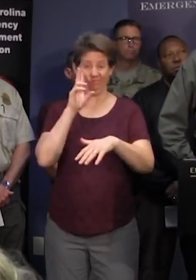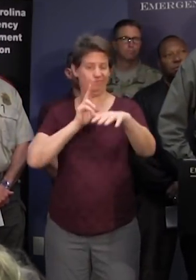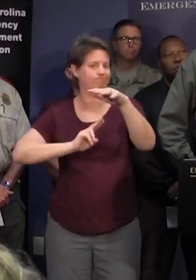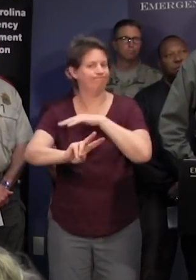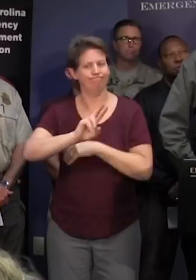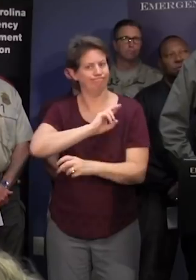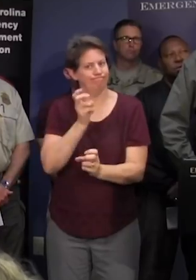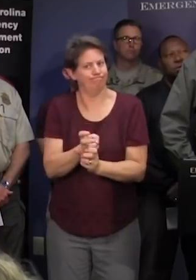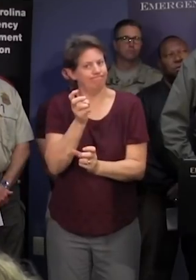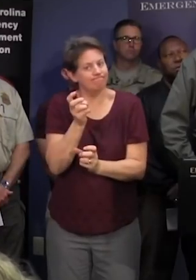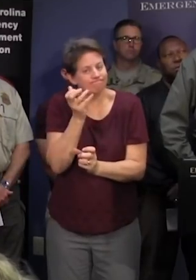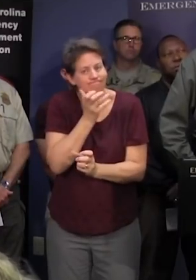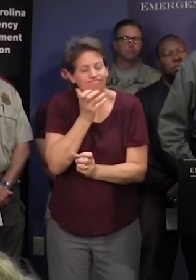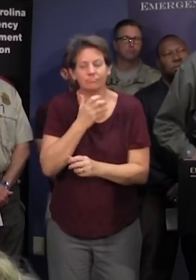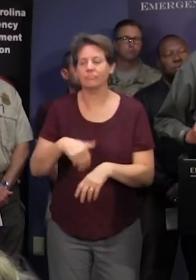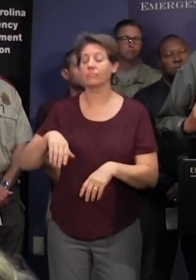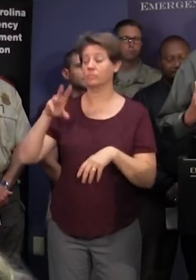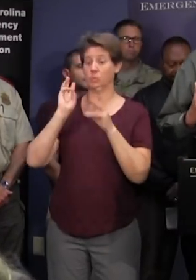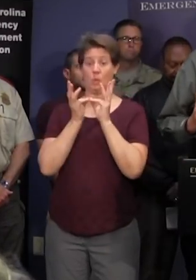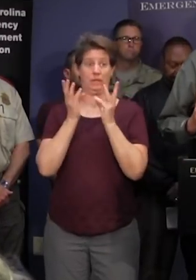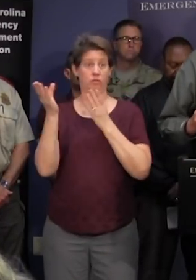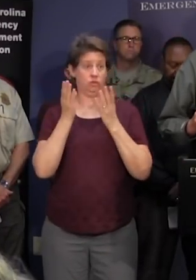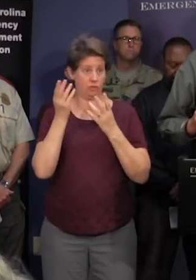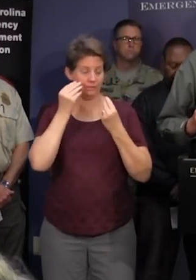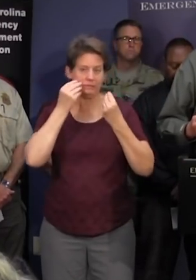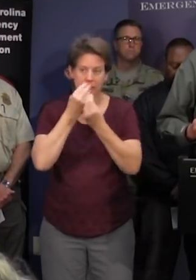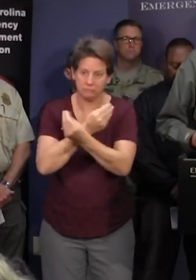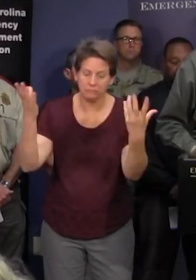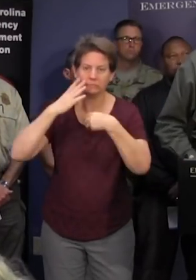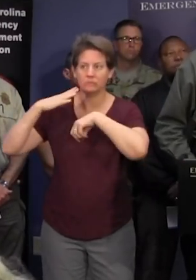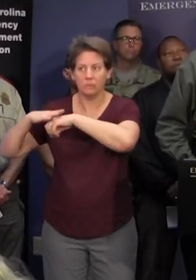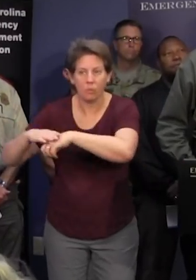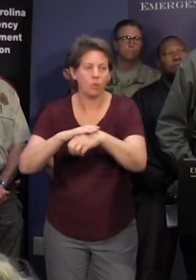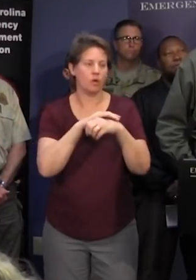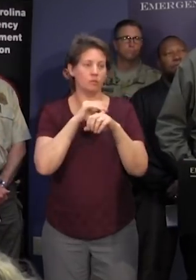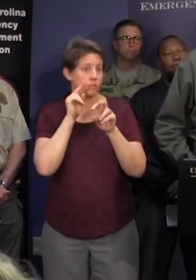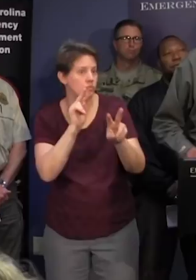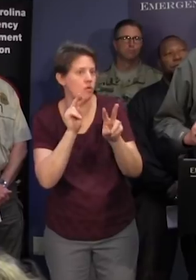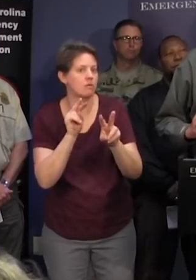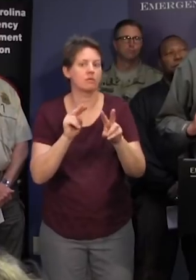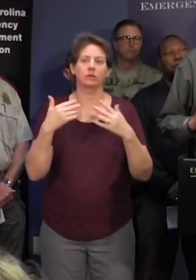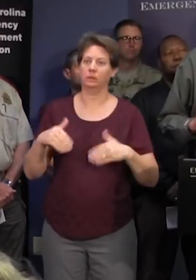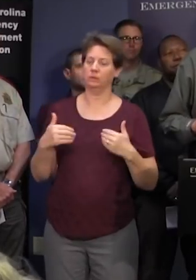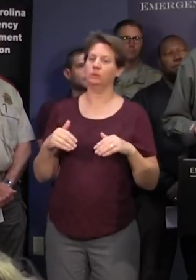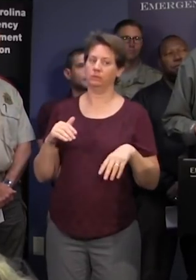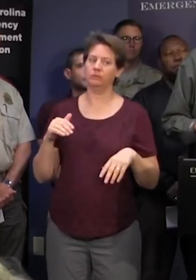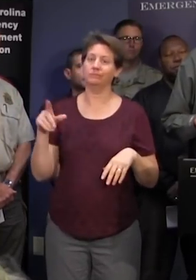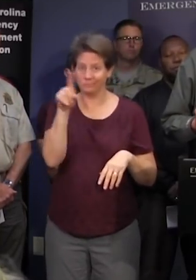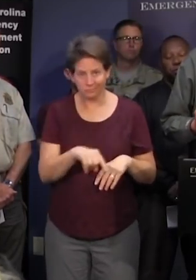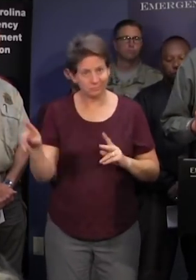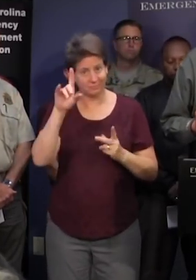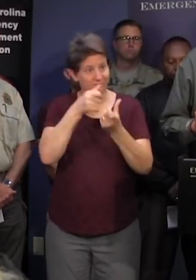and the weather service has put out warnings and watches for flash floods and and our residents